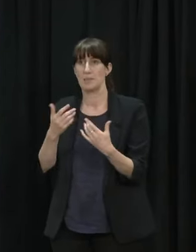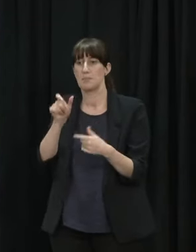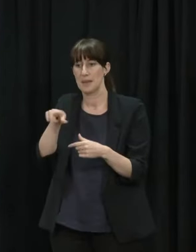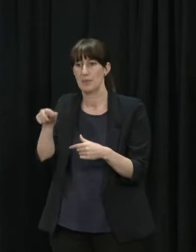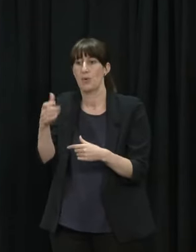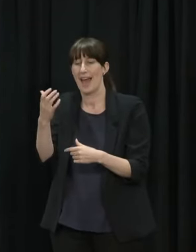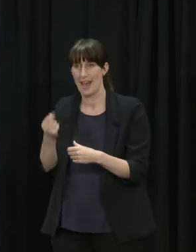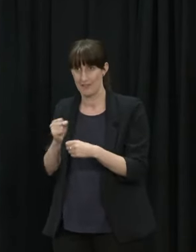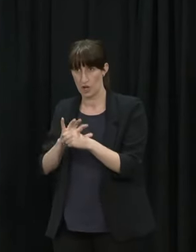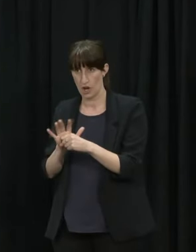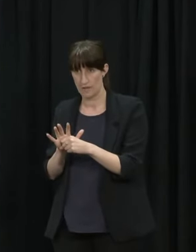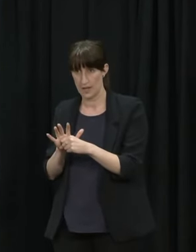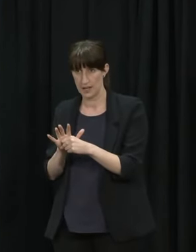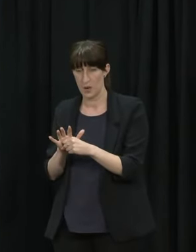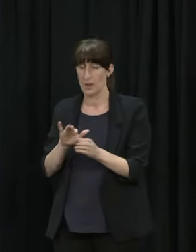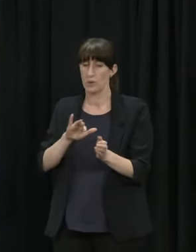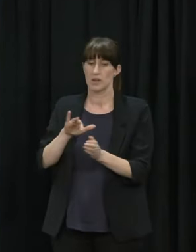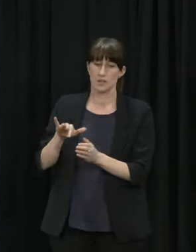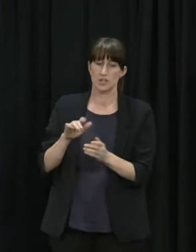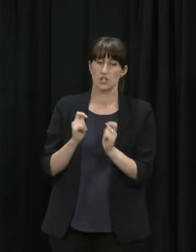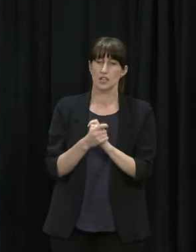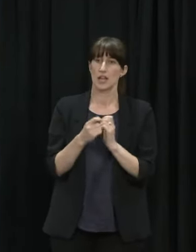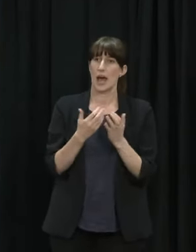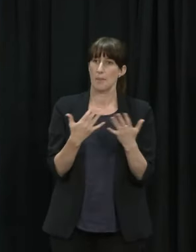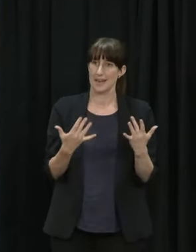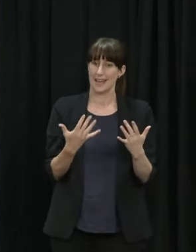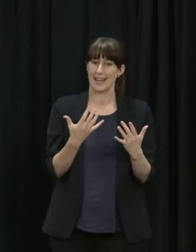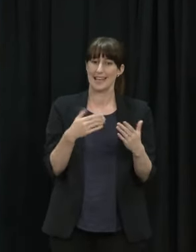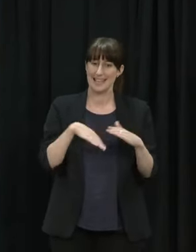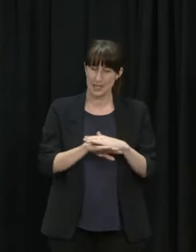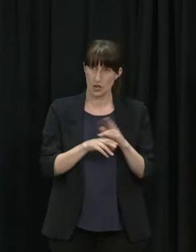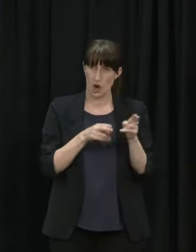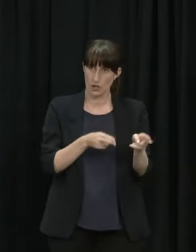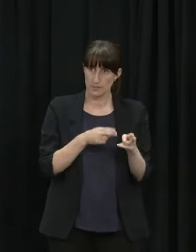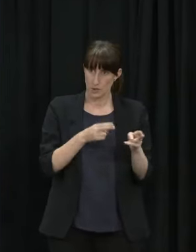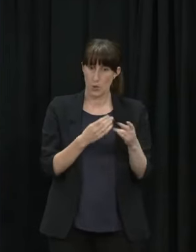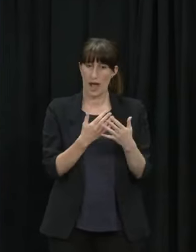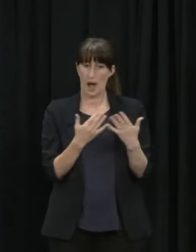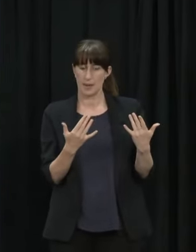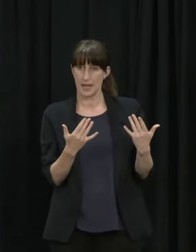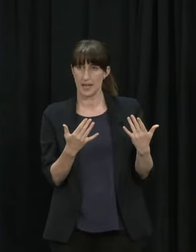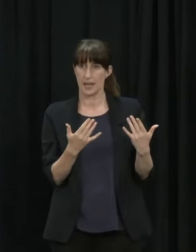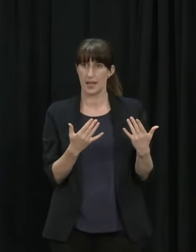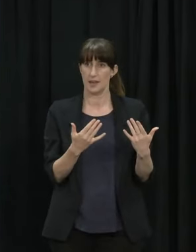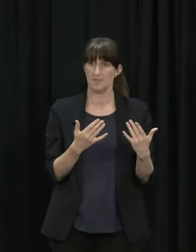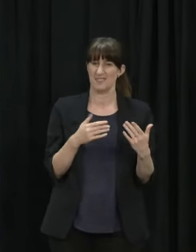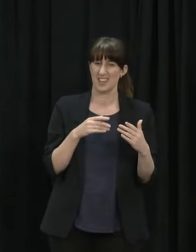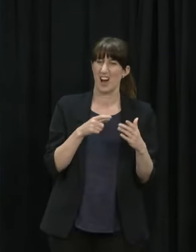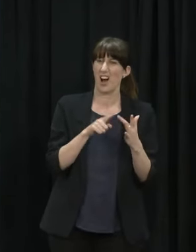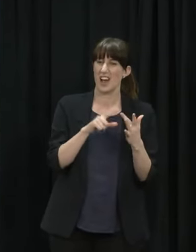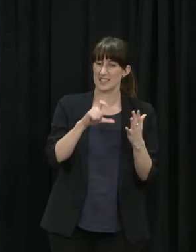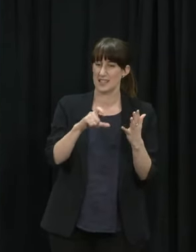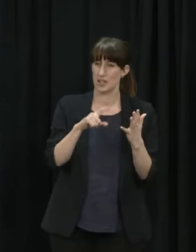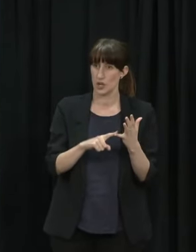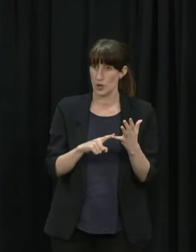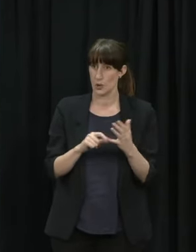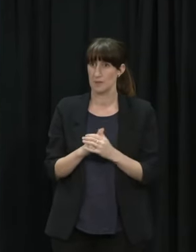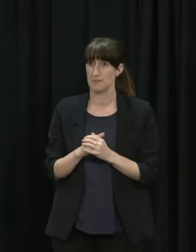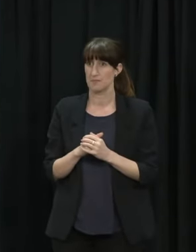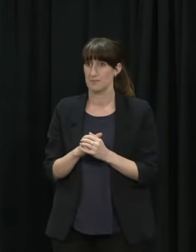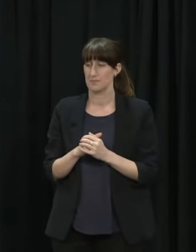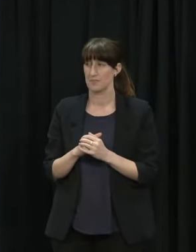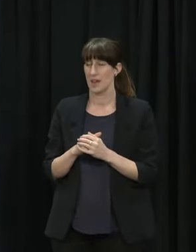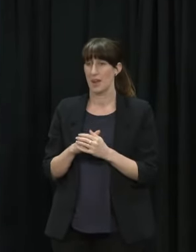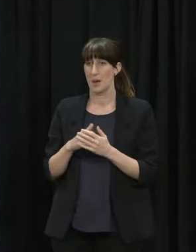has changed the dynamic there a little bit in the sense that we know that people who have been fully vaccinated or have had the two doses of the vaccine can also be